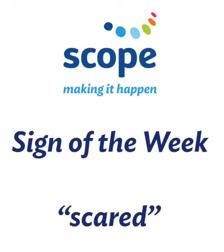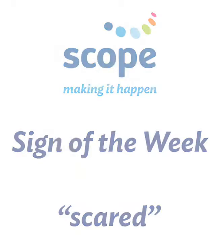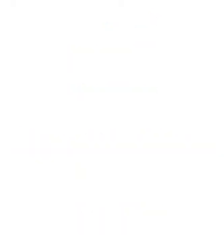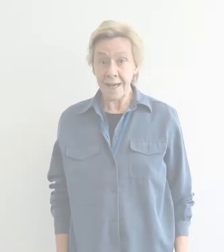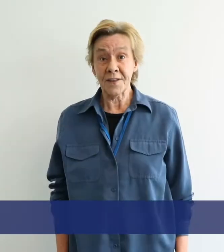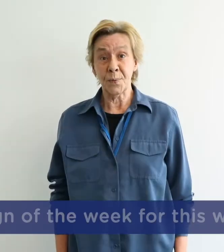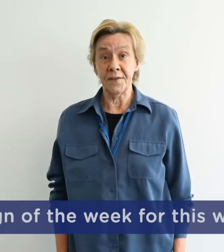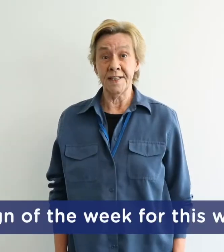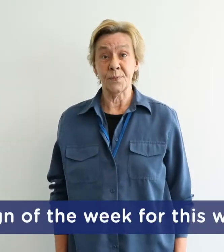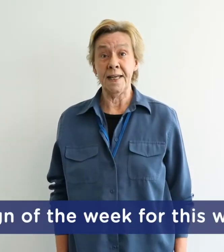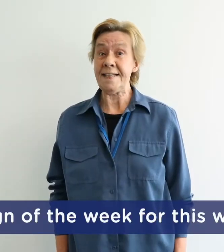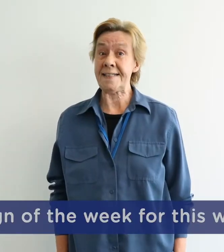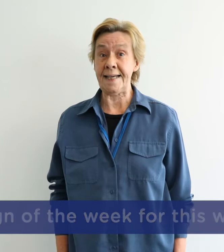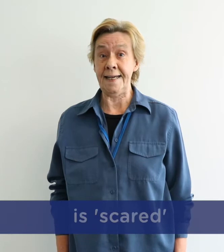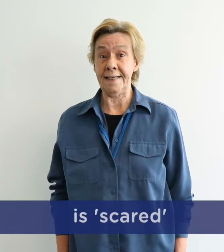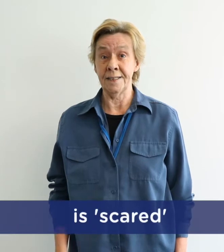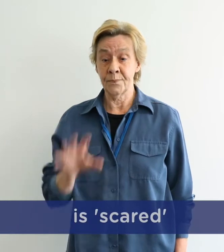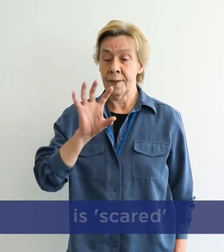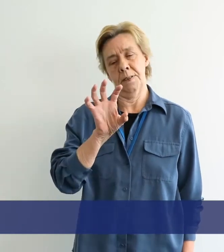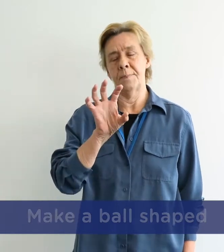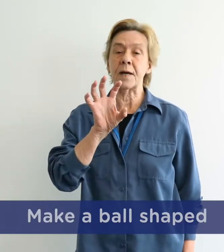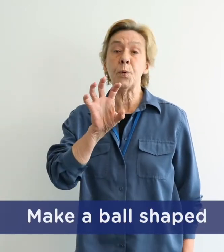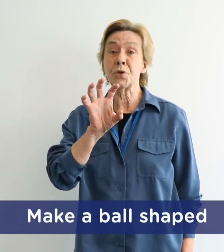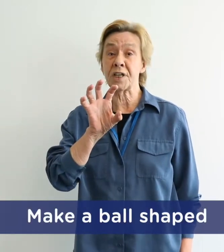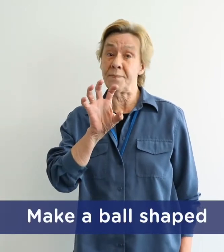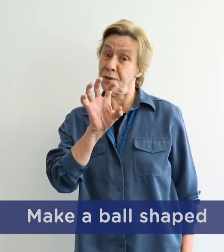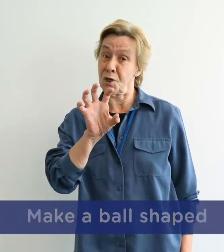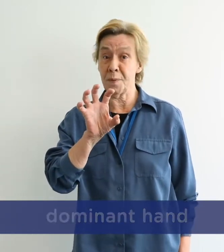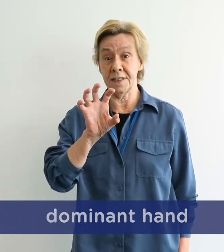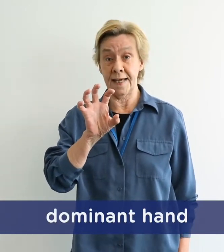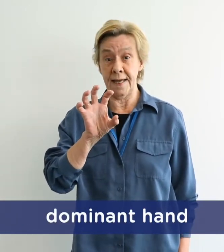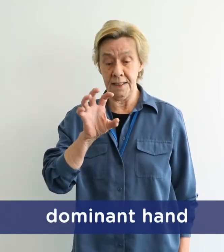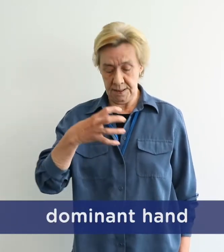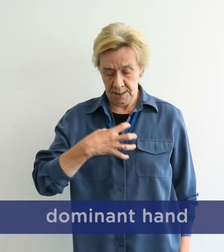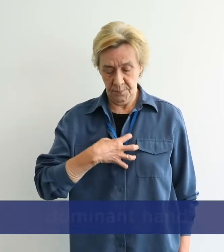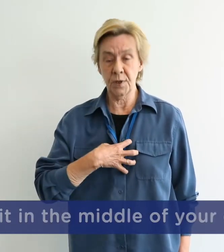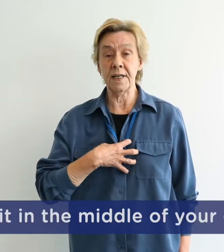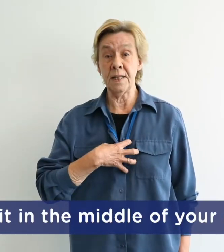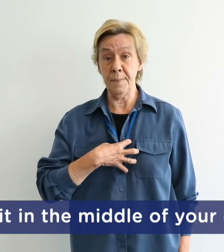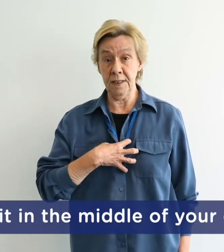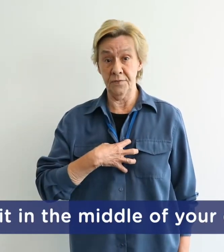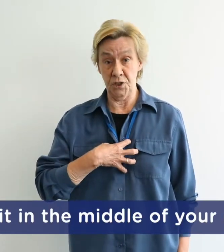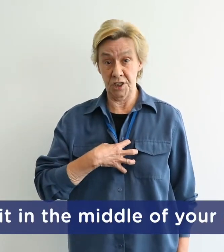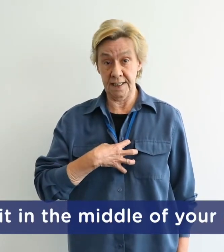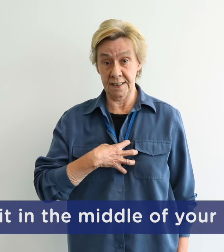Sign of the week for this week is scared. Make a ball-shaped dominant hand, put it in the middle of your chest